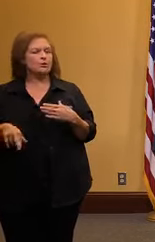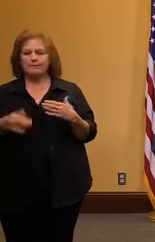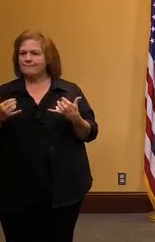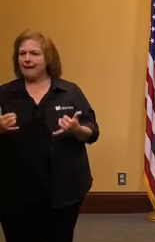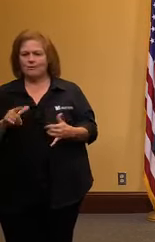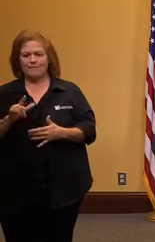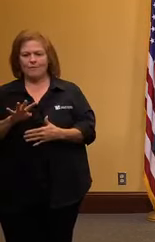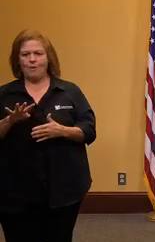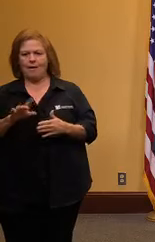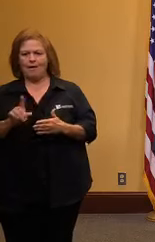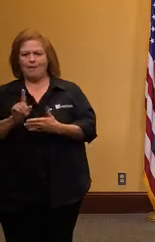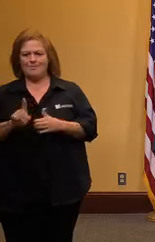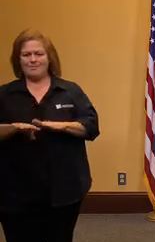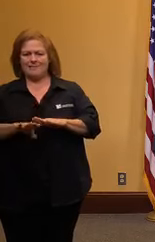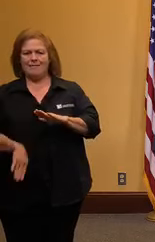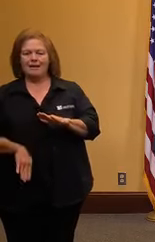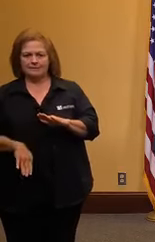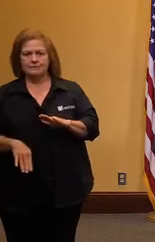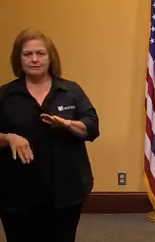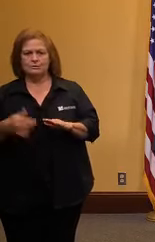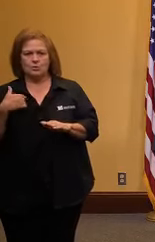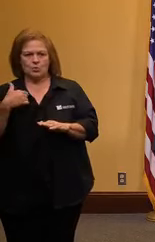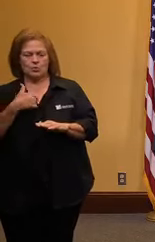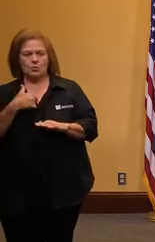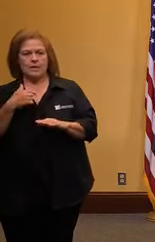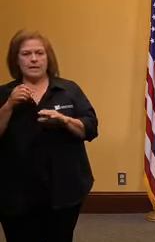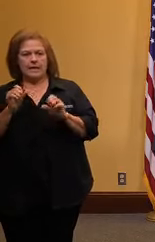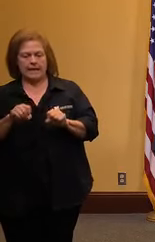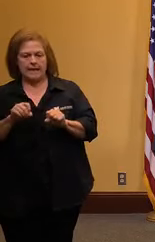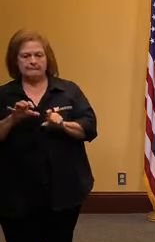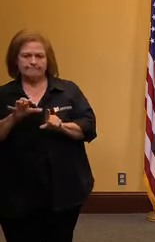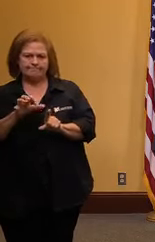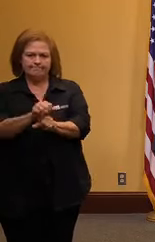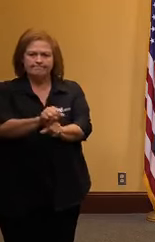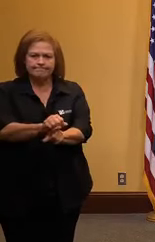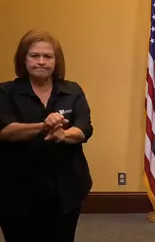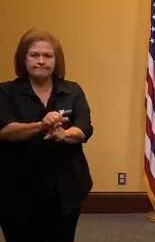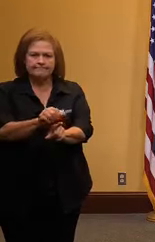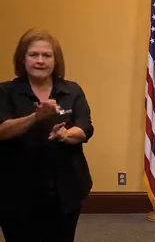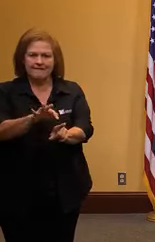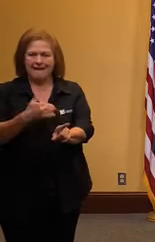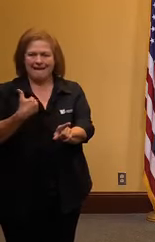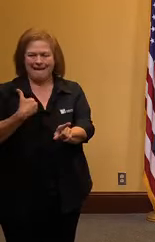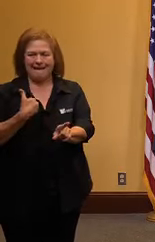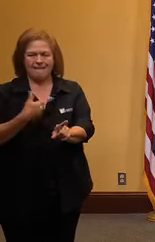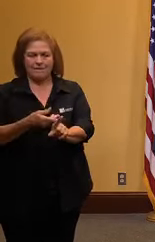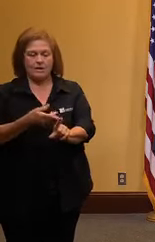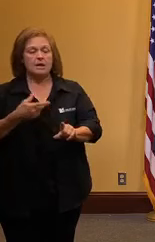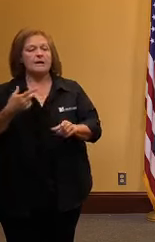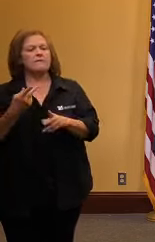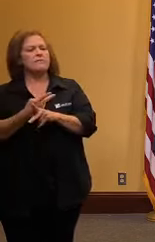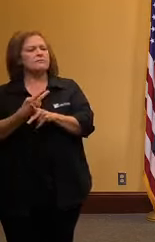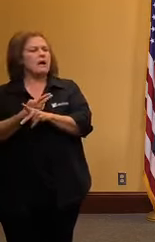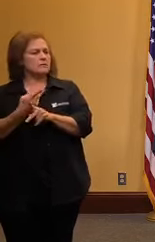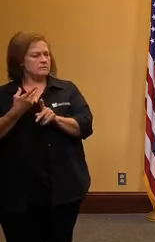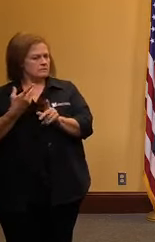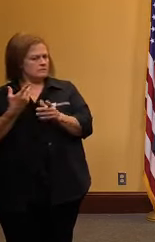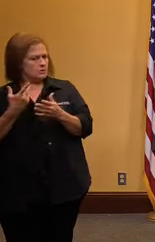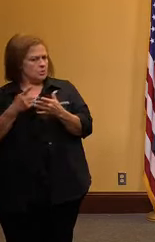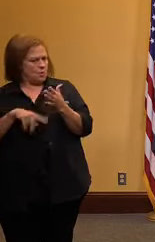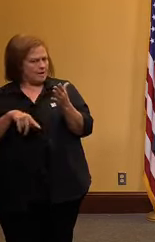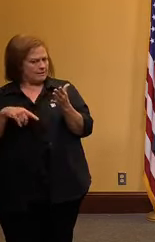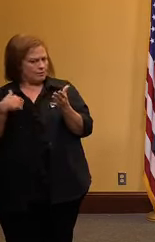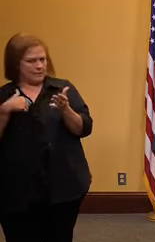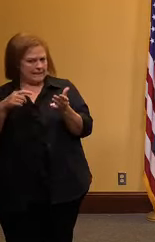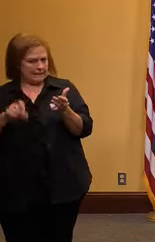less in many many cases so we can find people much quicker than we could before to figure out what sort of monitoring they'll